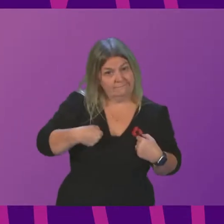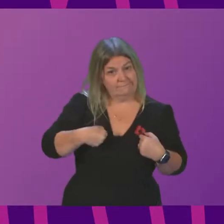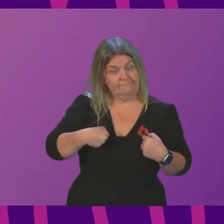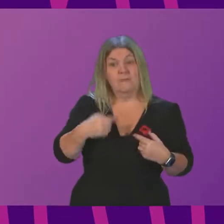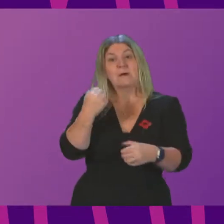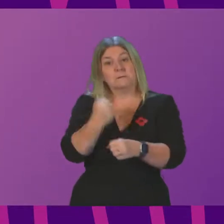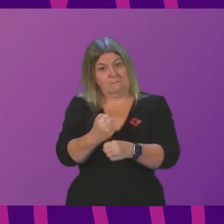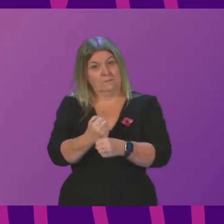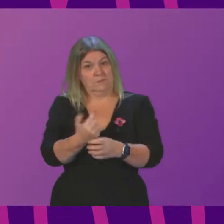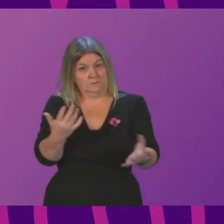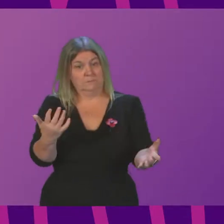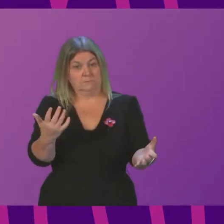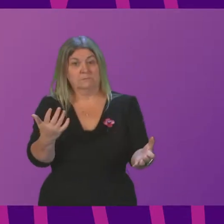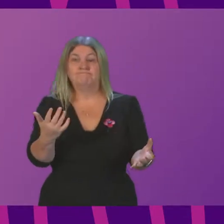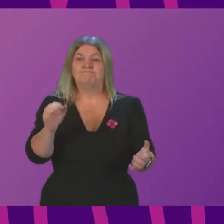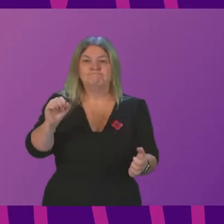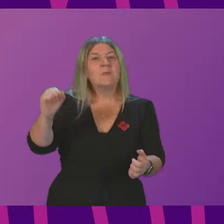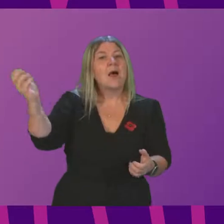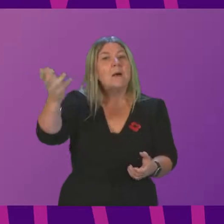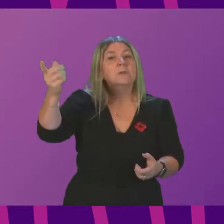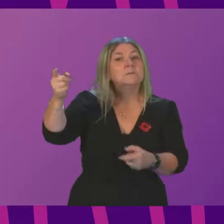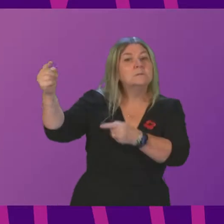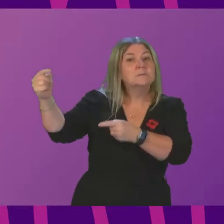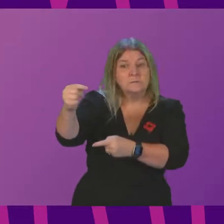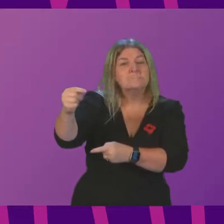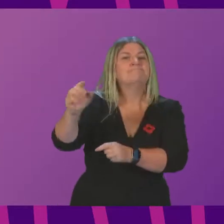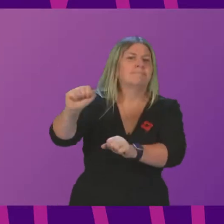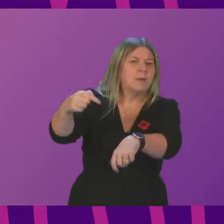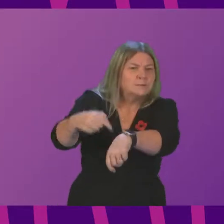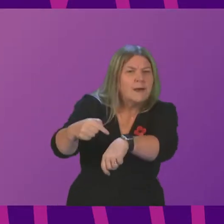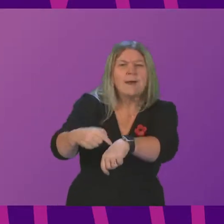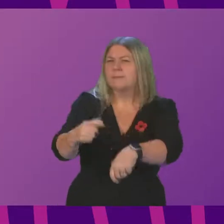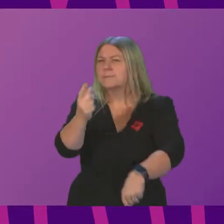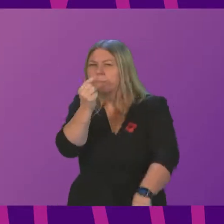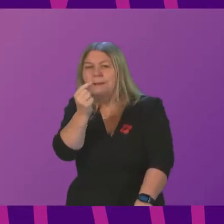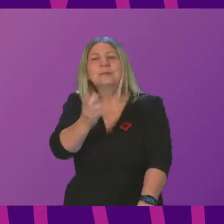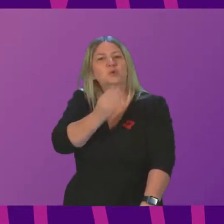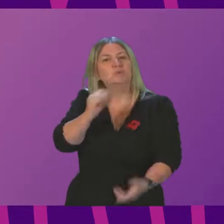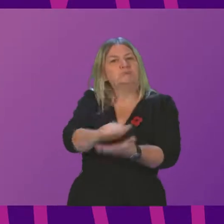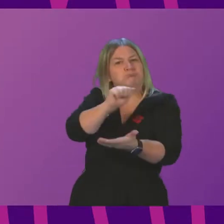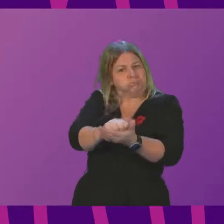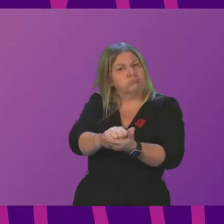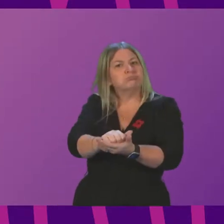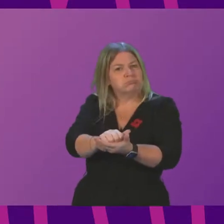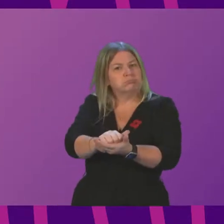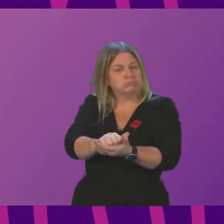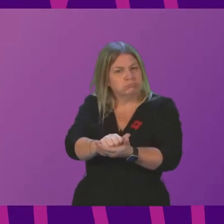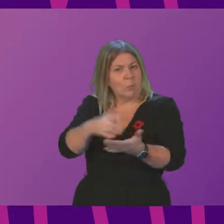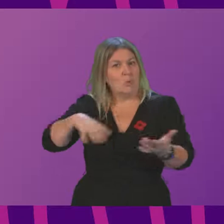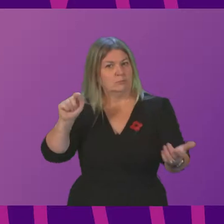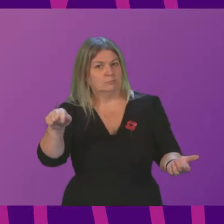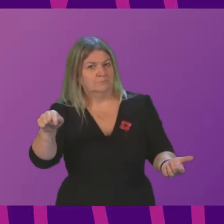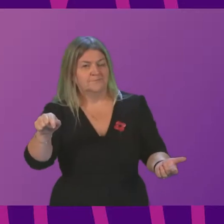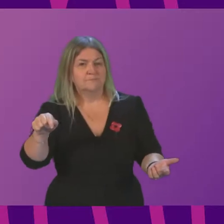time and capacity is used as efficiently and effectively as we possibly can do. Ambulances waiting